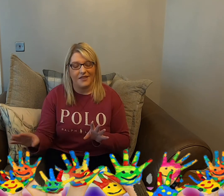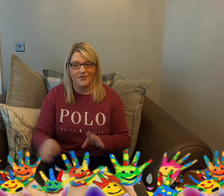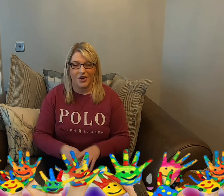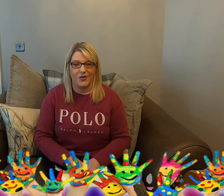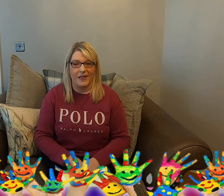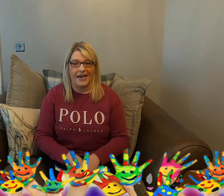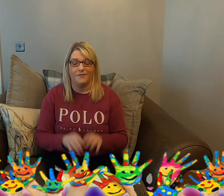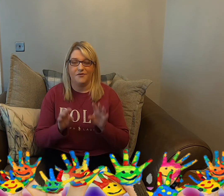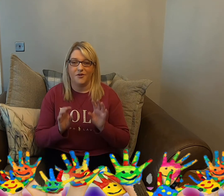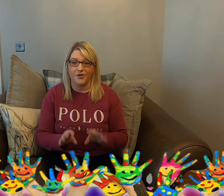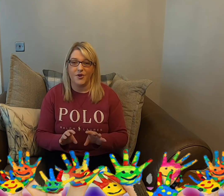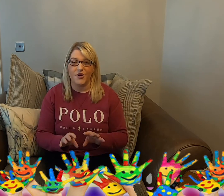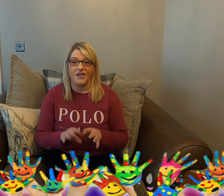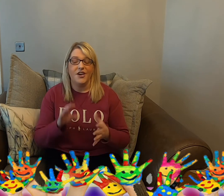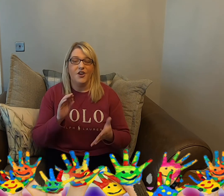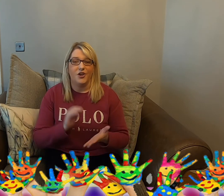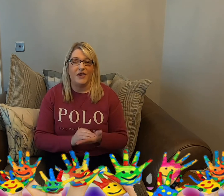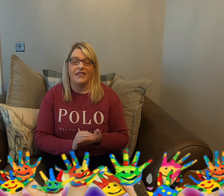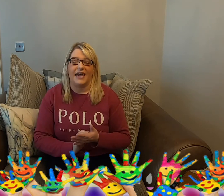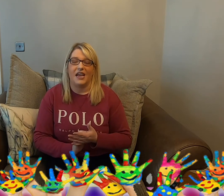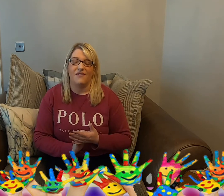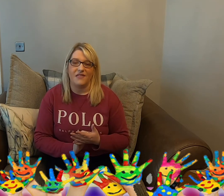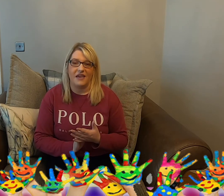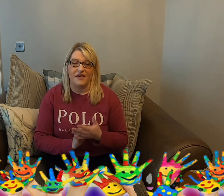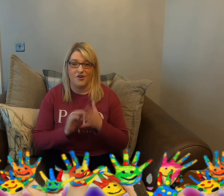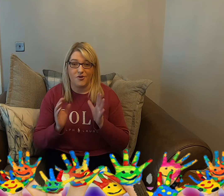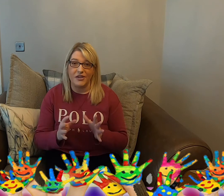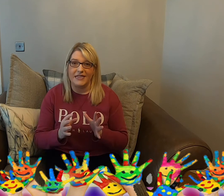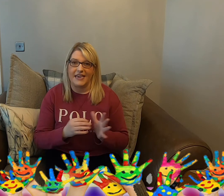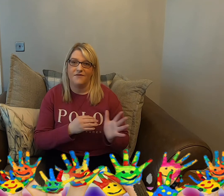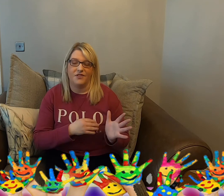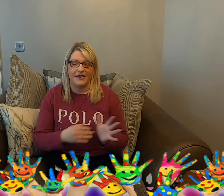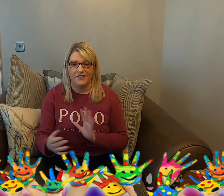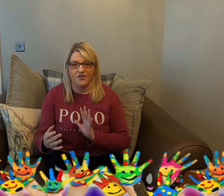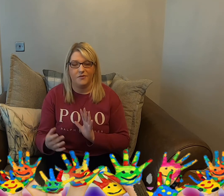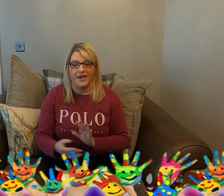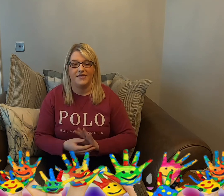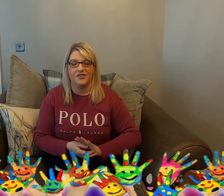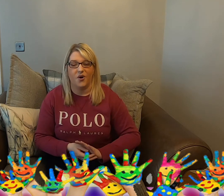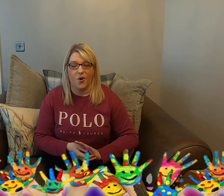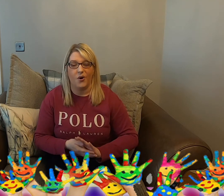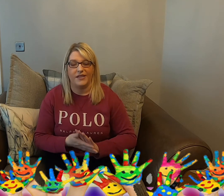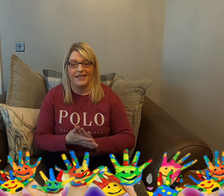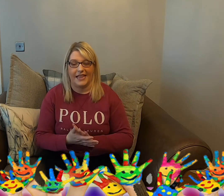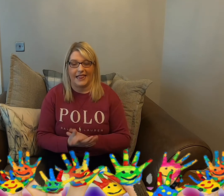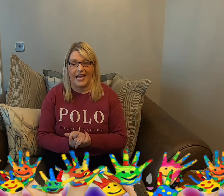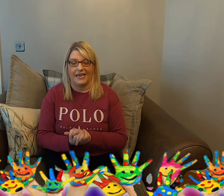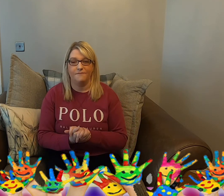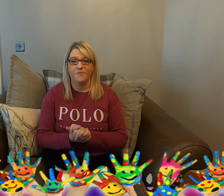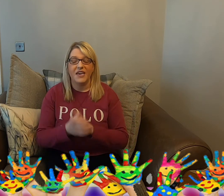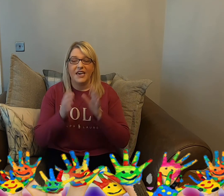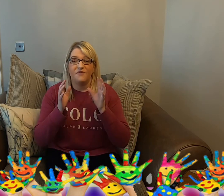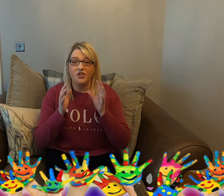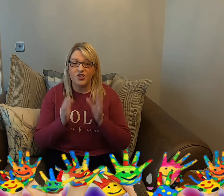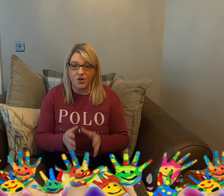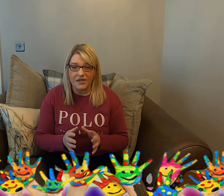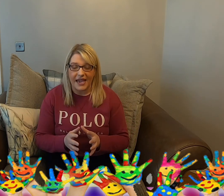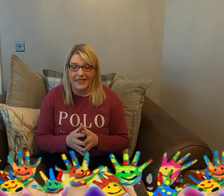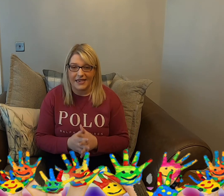them down the line, but for now you can get everything that you're going to need for the next few weeks online. If you don't get the